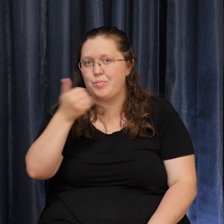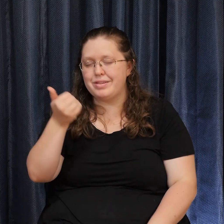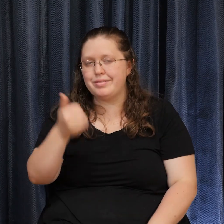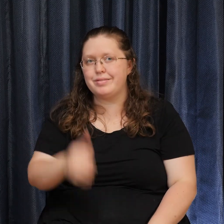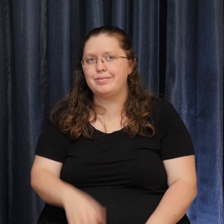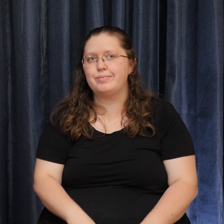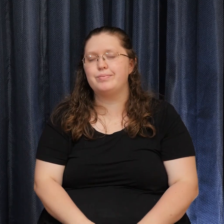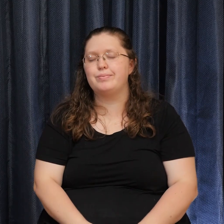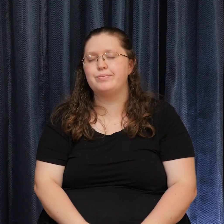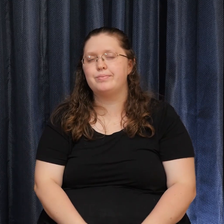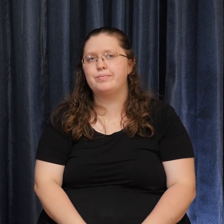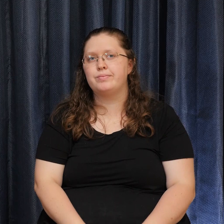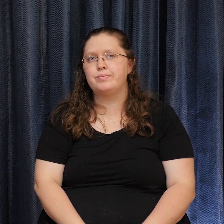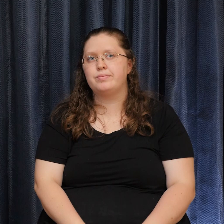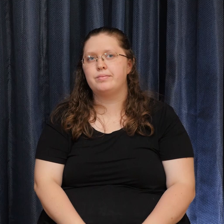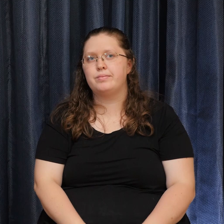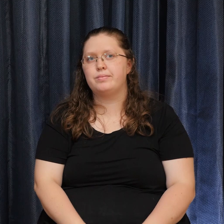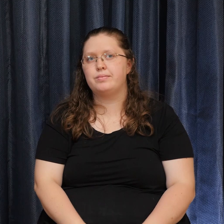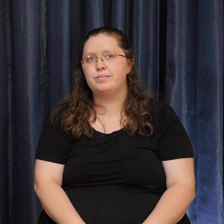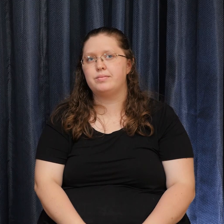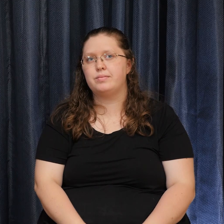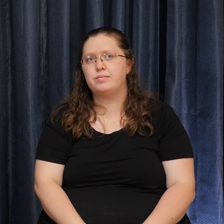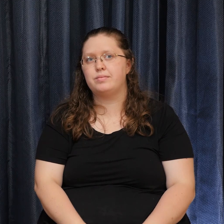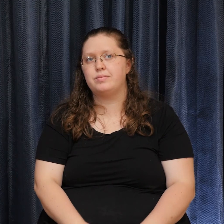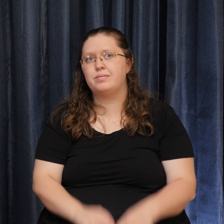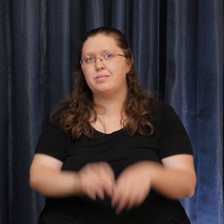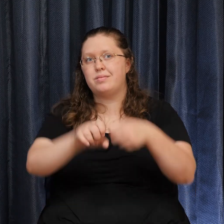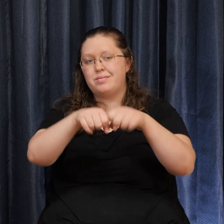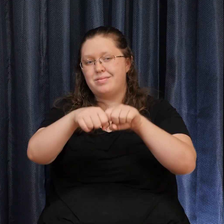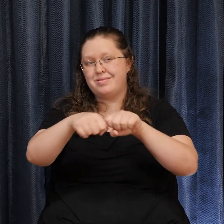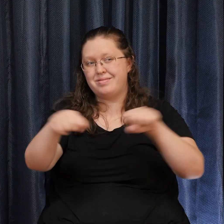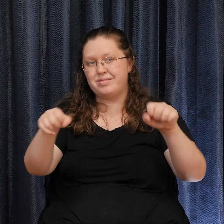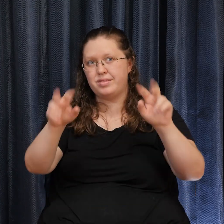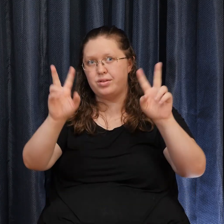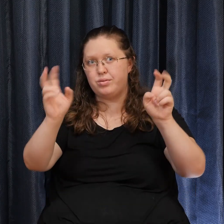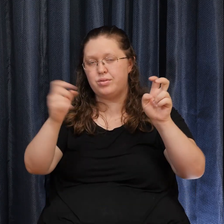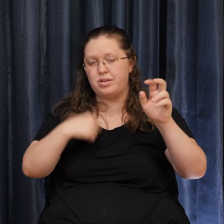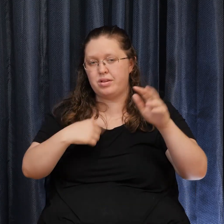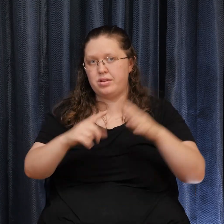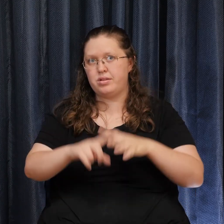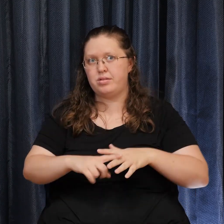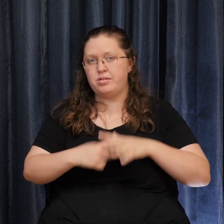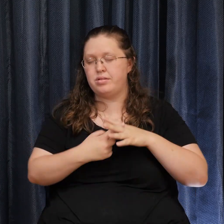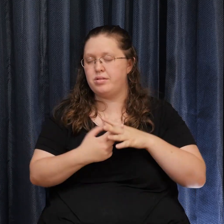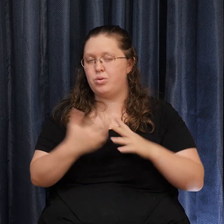I want to end With this quote That I began with It is a powerful Piece for us